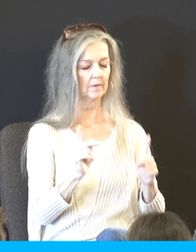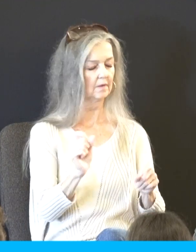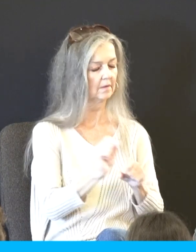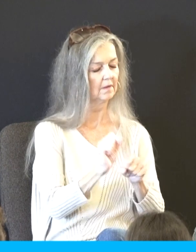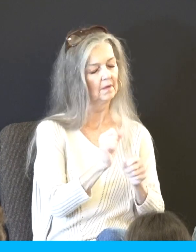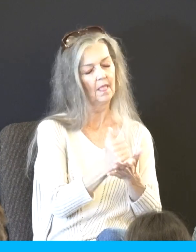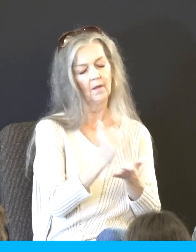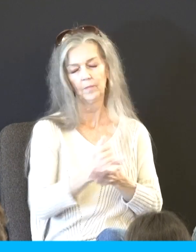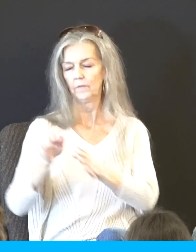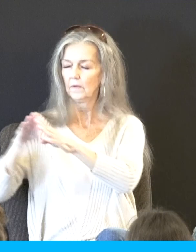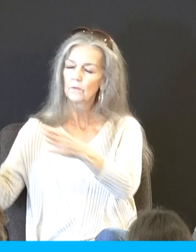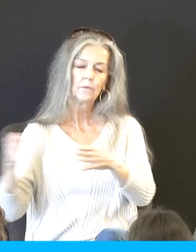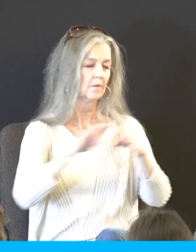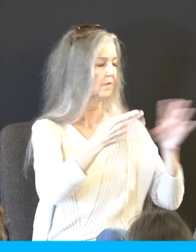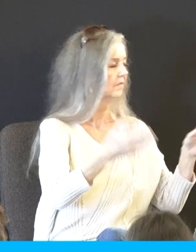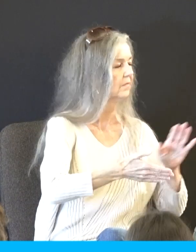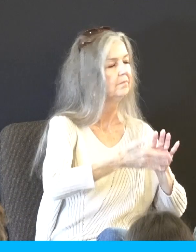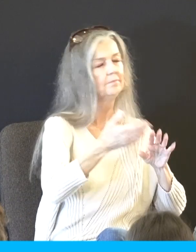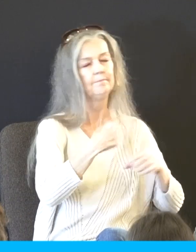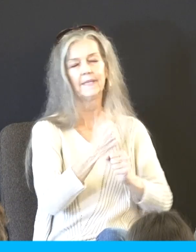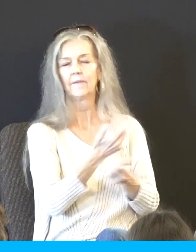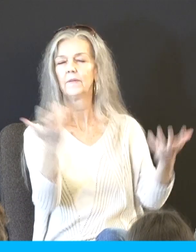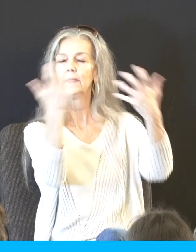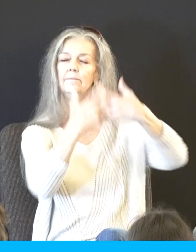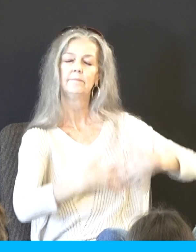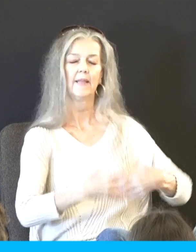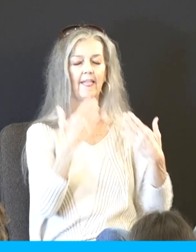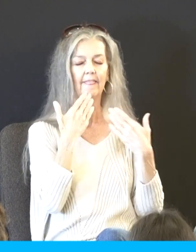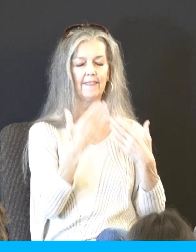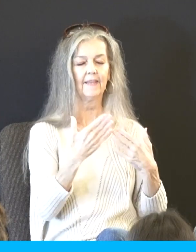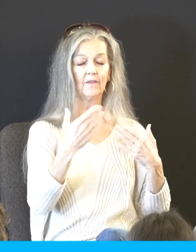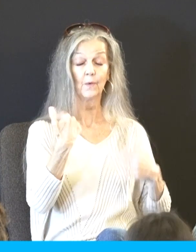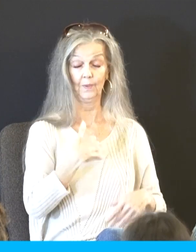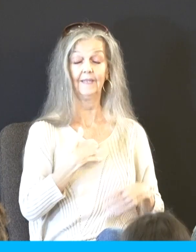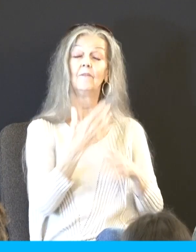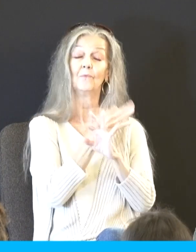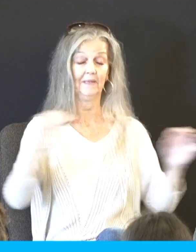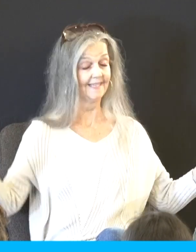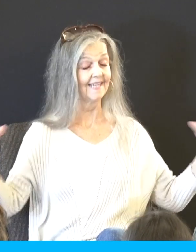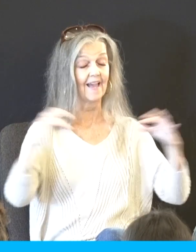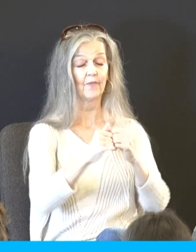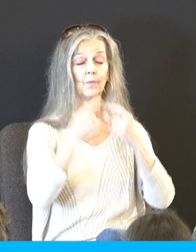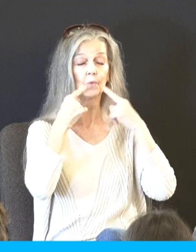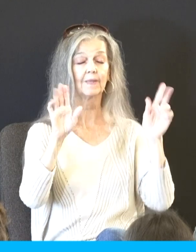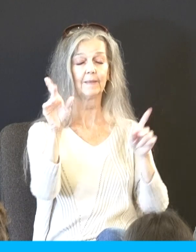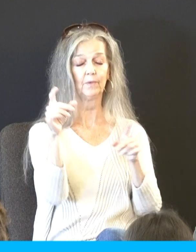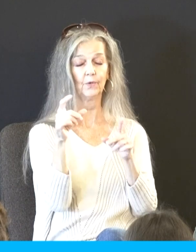doors and make this work. But thank you, Lord, for a chance to gather freely and to proclaim your name and to hear your word without fear of